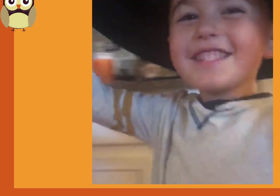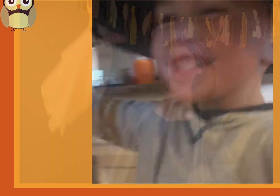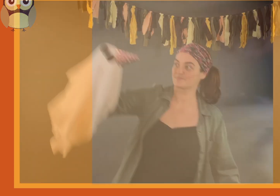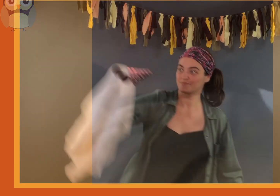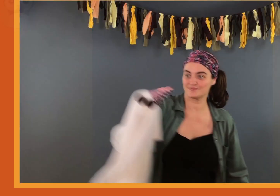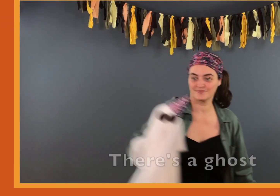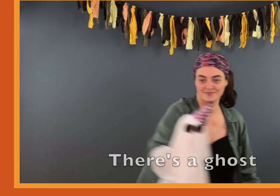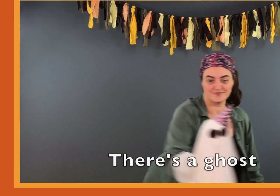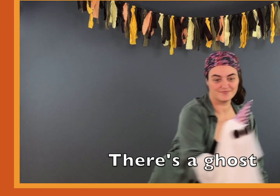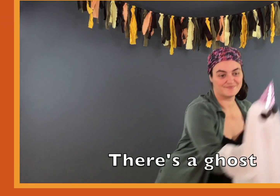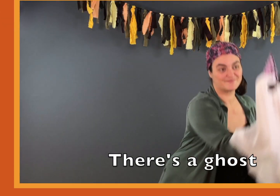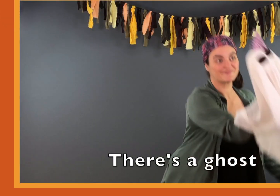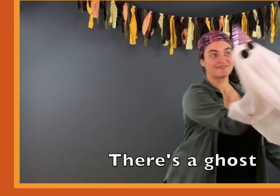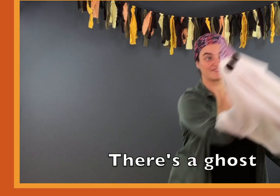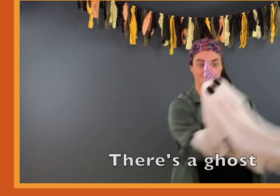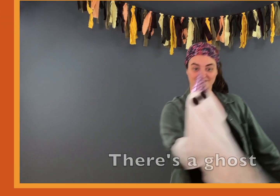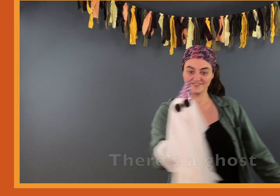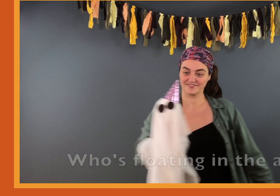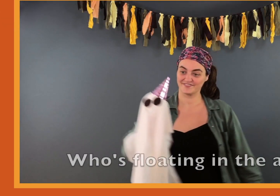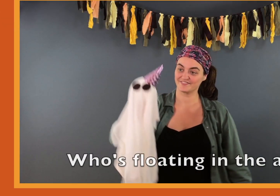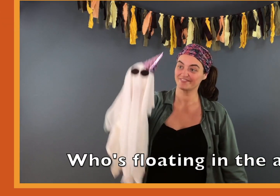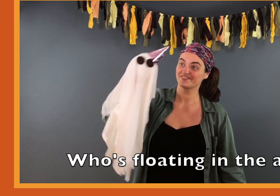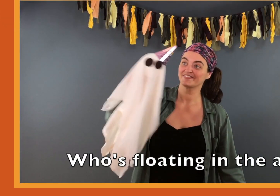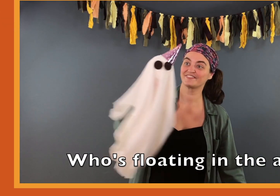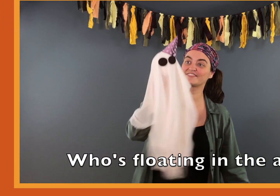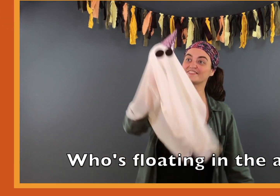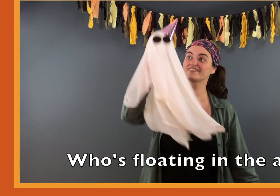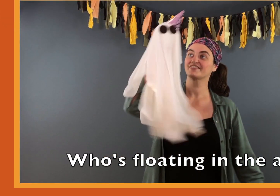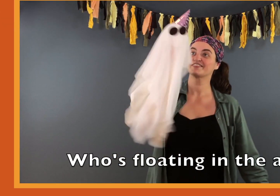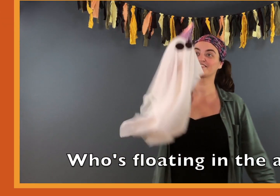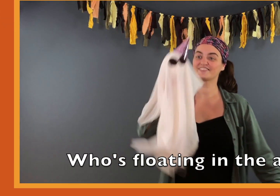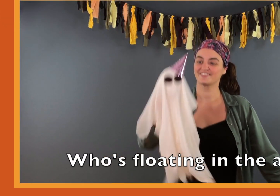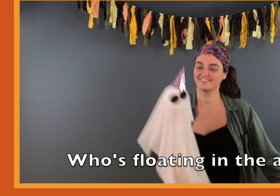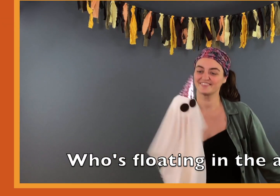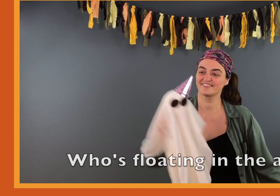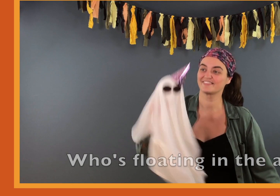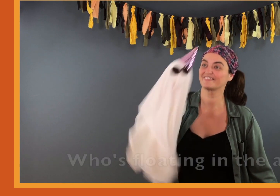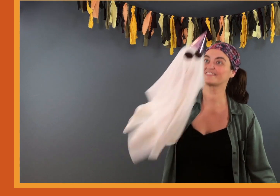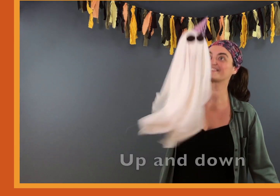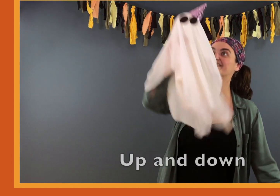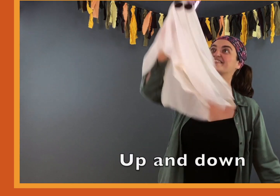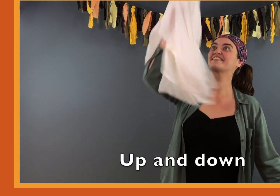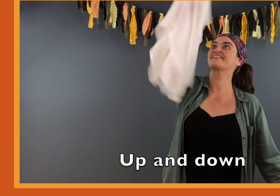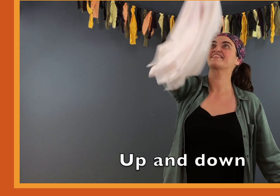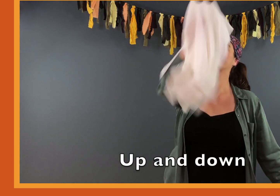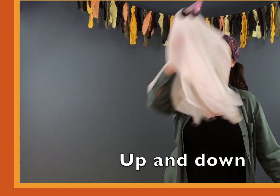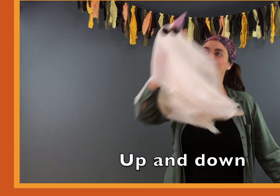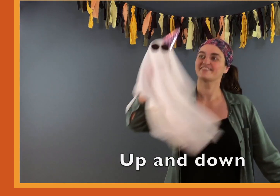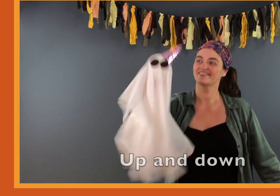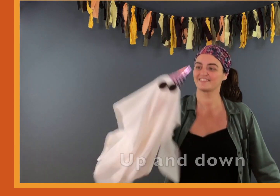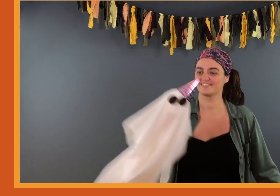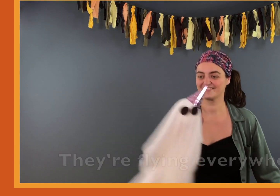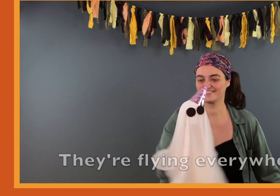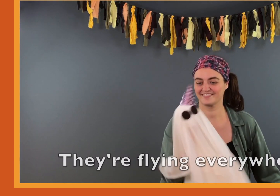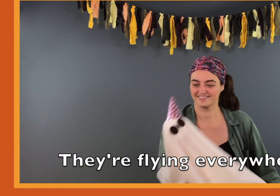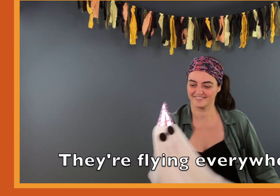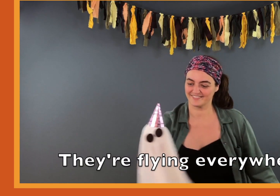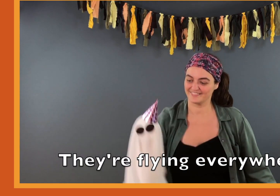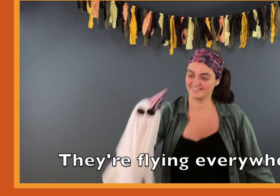There's a ghost who's floating in the air Up and down, they're flying